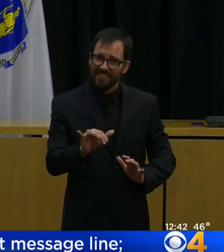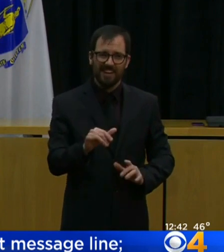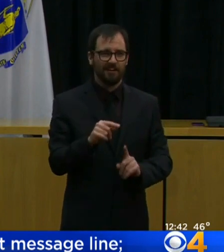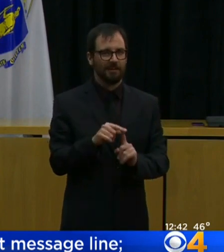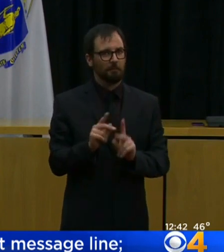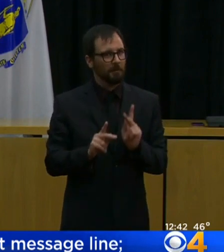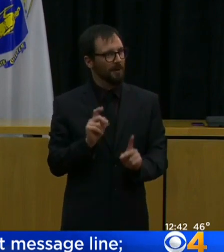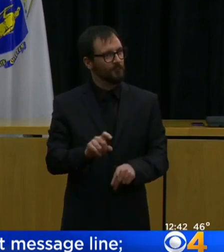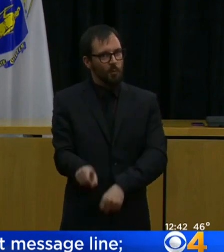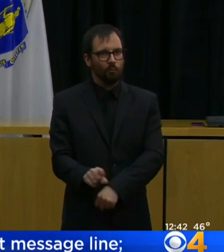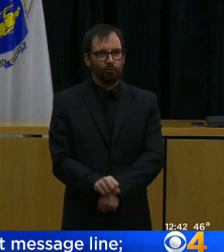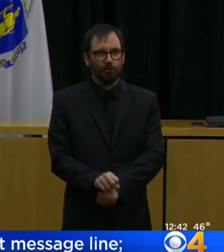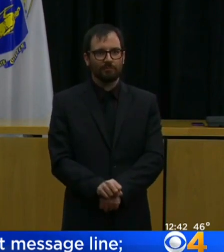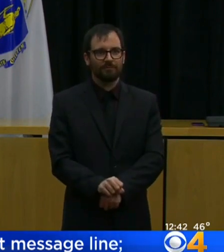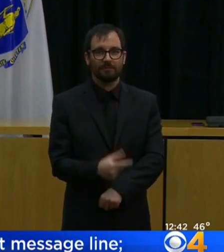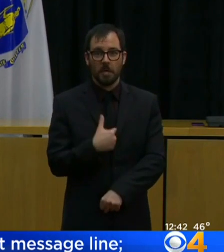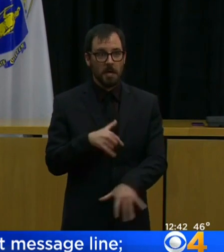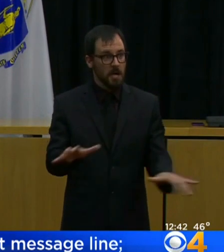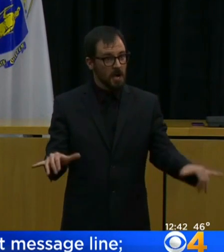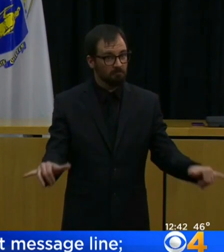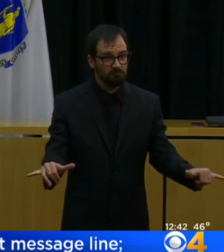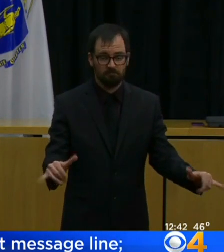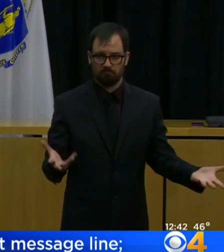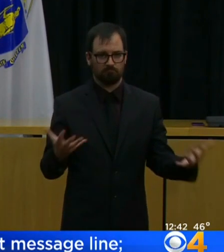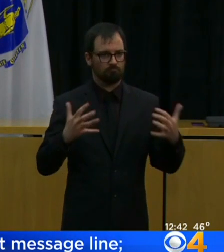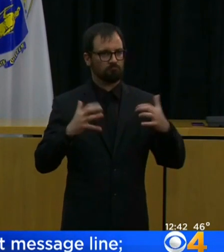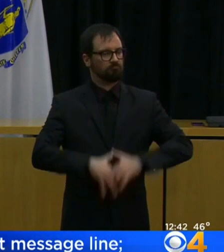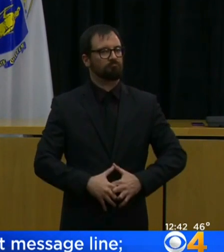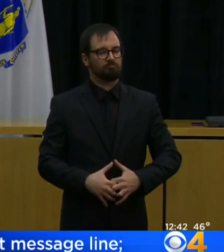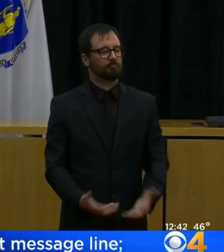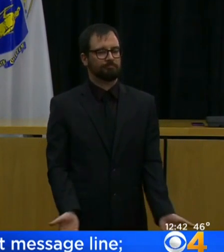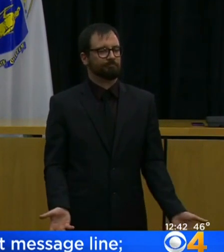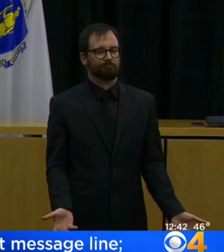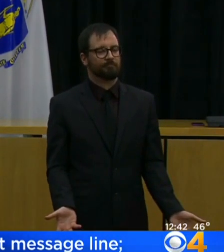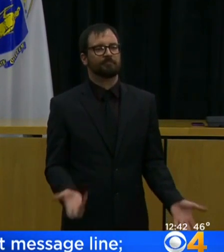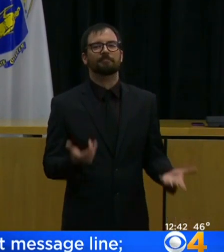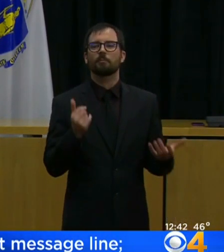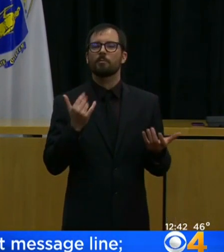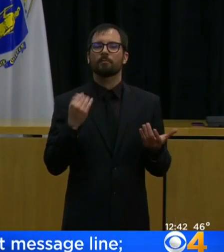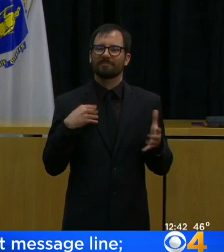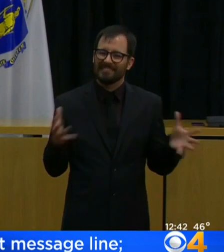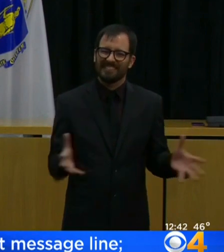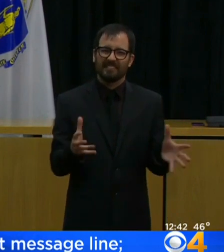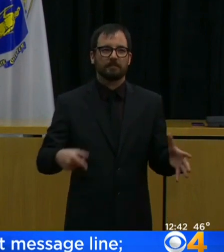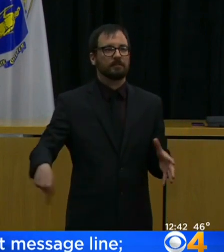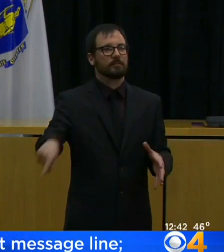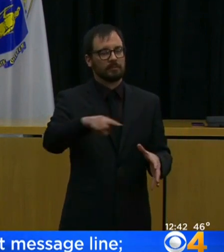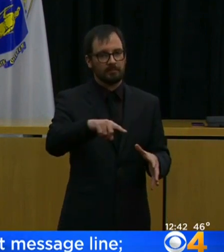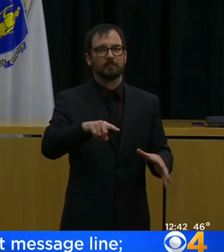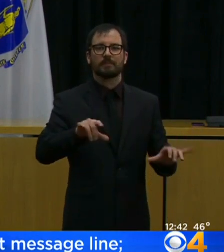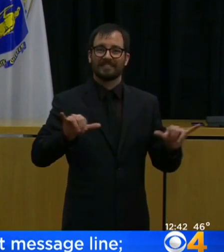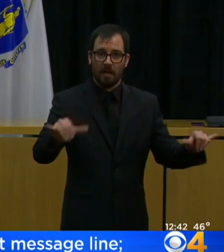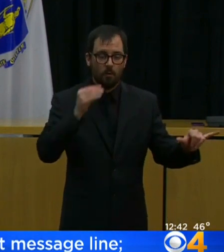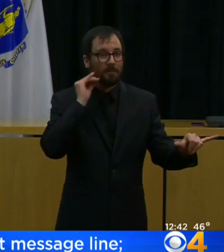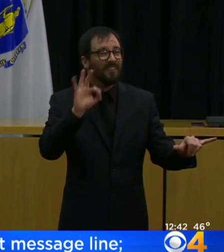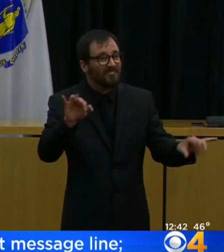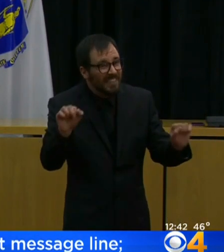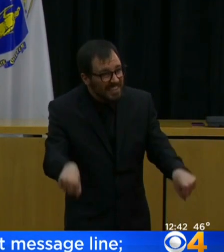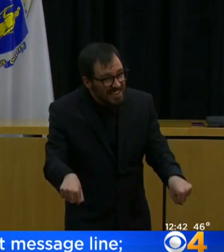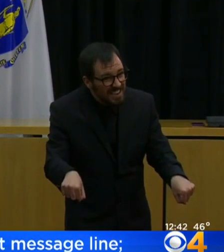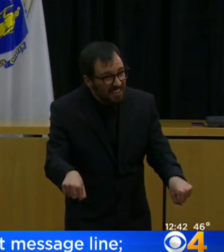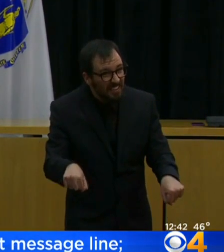information that the department and the command center put out is advisory. With respect to essential and non-essential